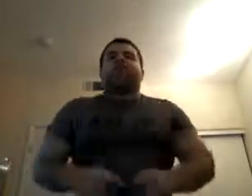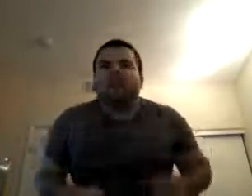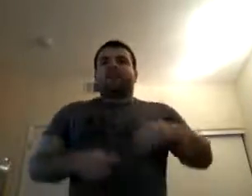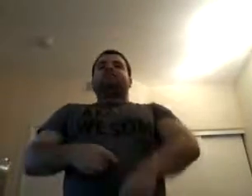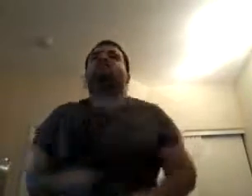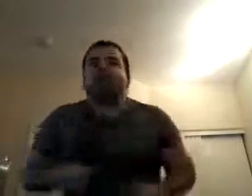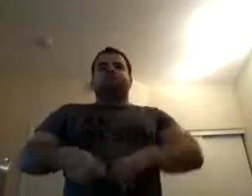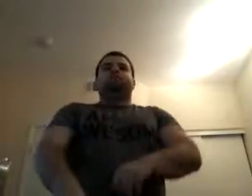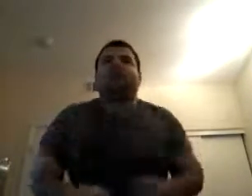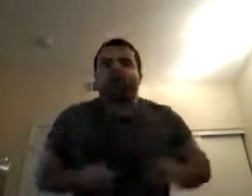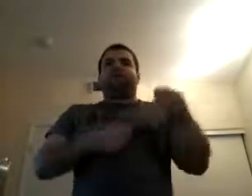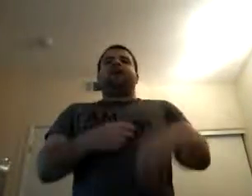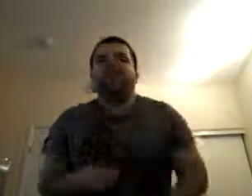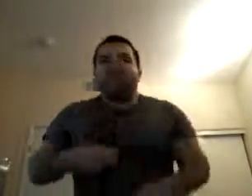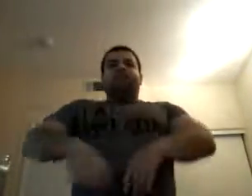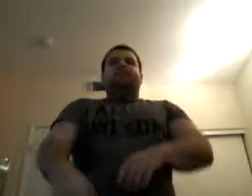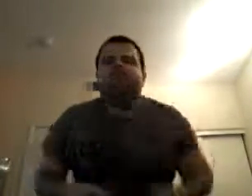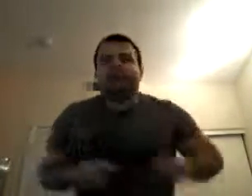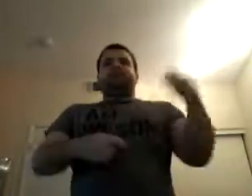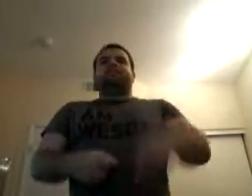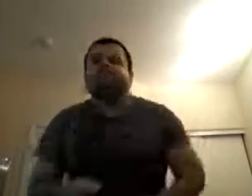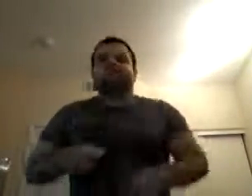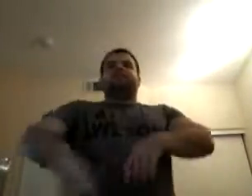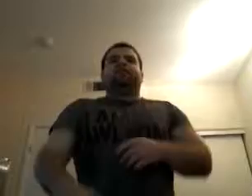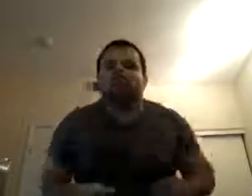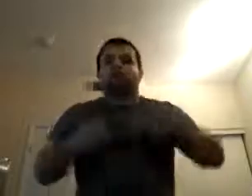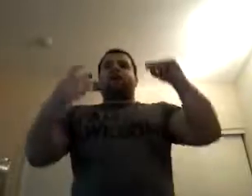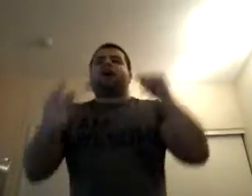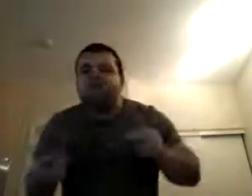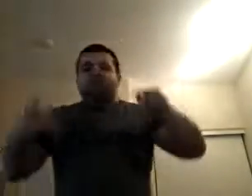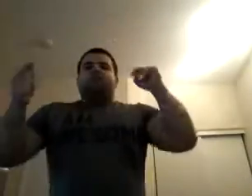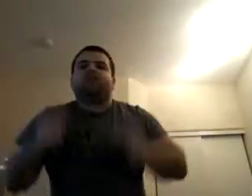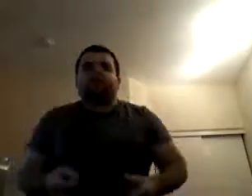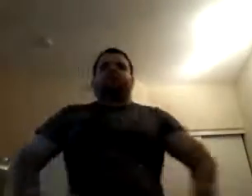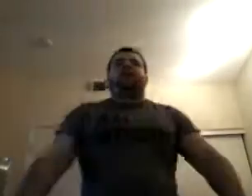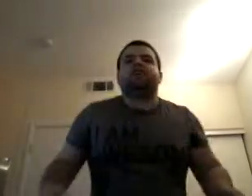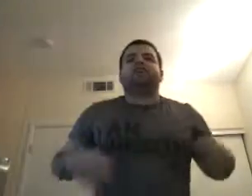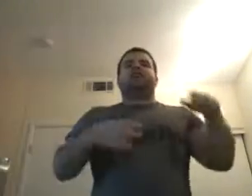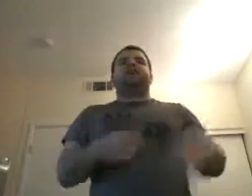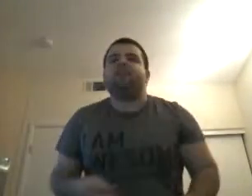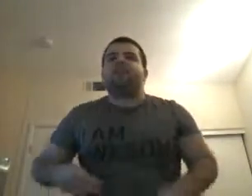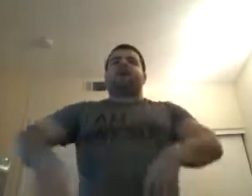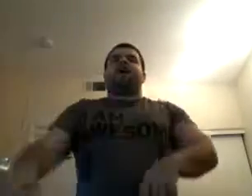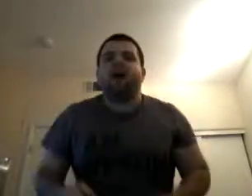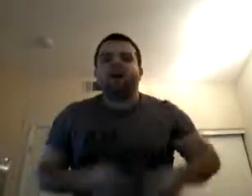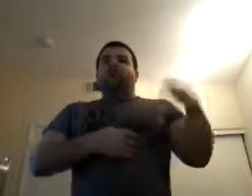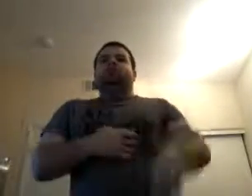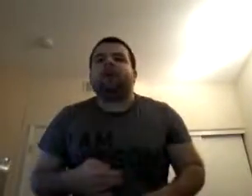I tell you my thing. One day it's what's to do when. You'll be better. in better I